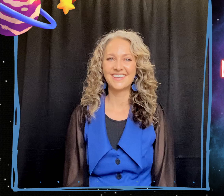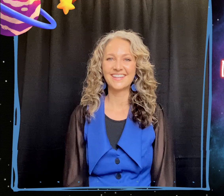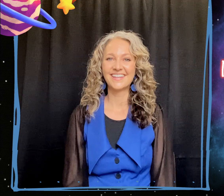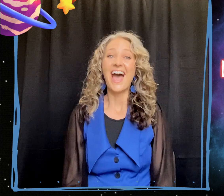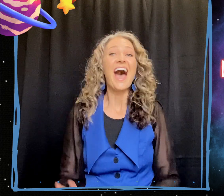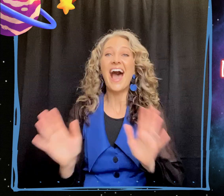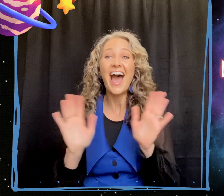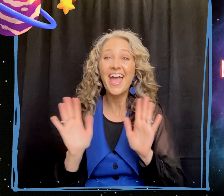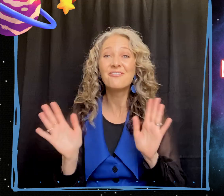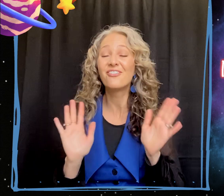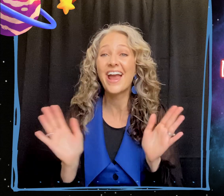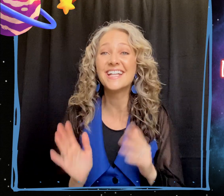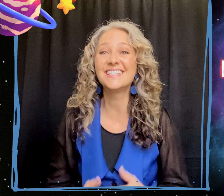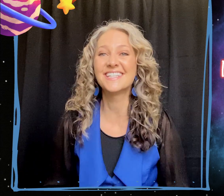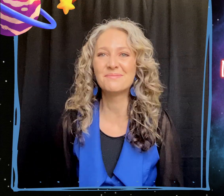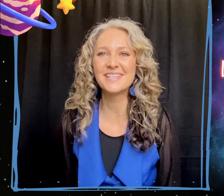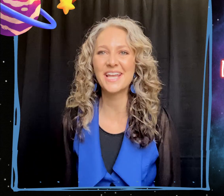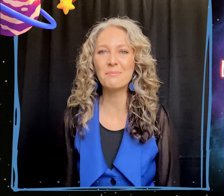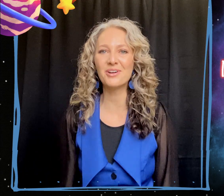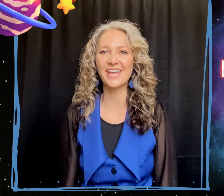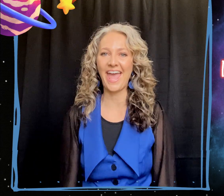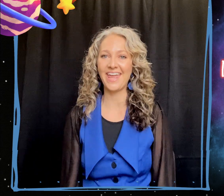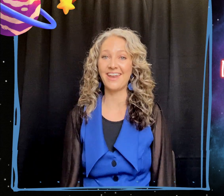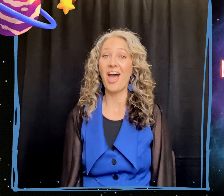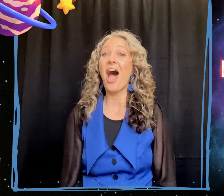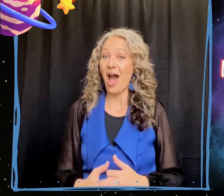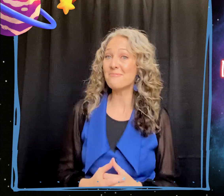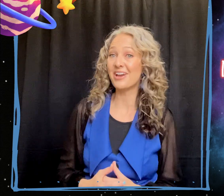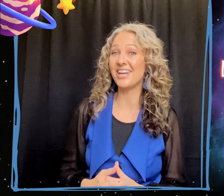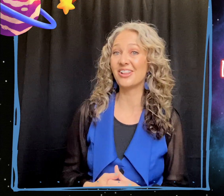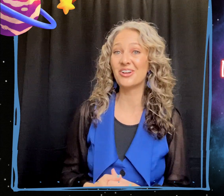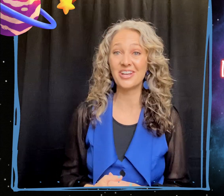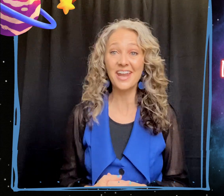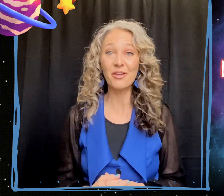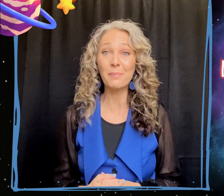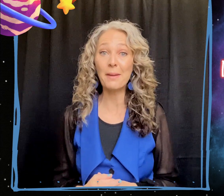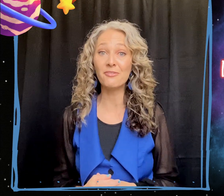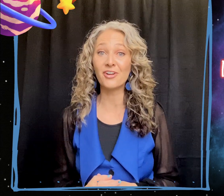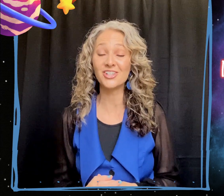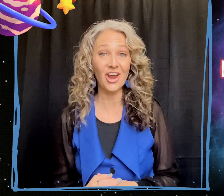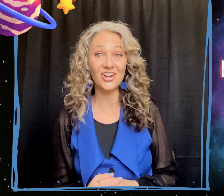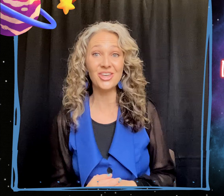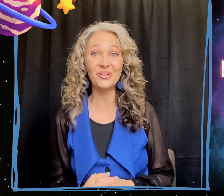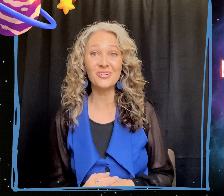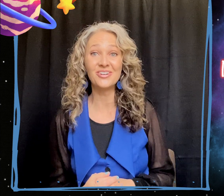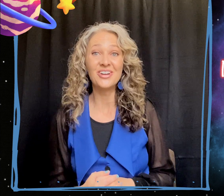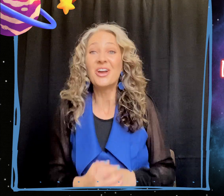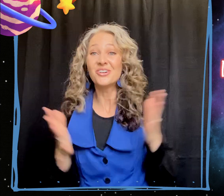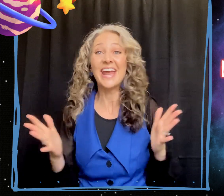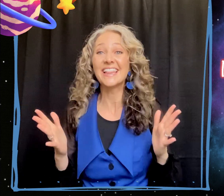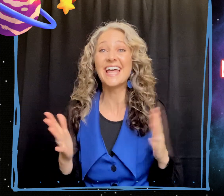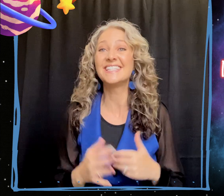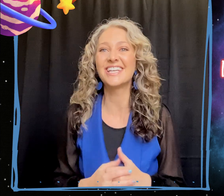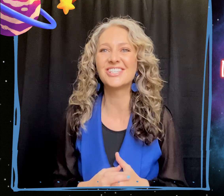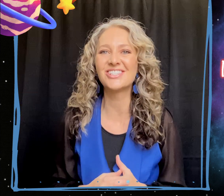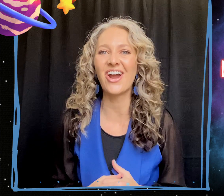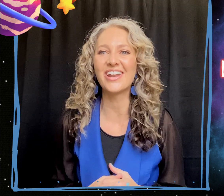Hi friends, it's Miss Amber again. I'm ready to learn another Bible verse. Are you? Great, let's get started.